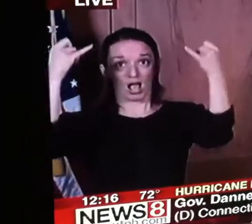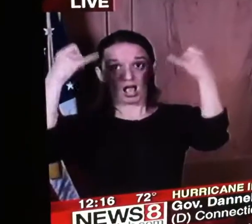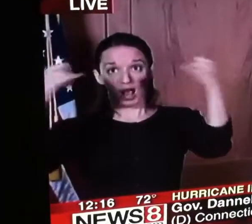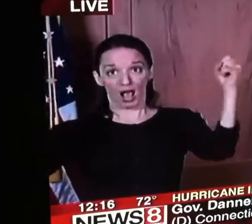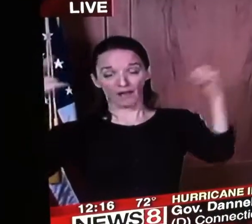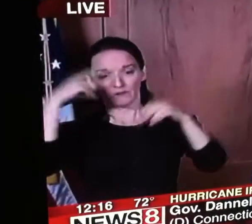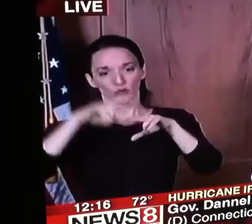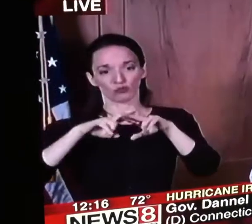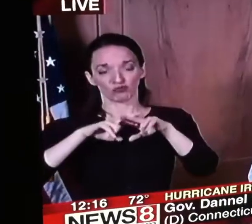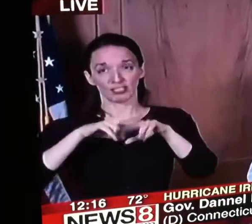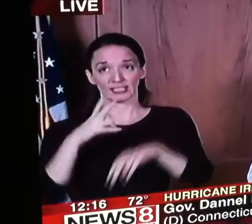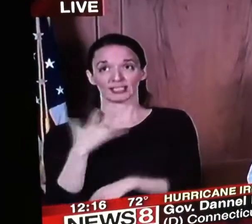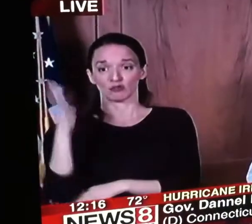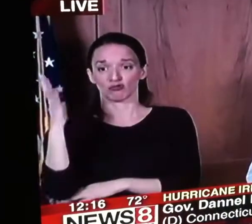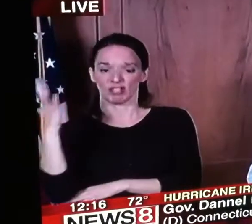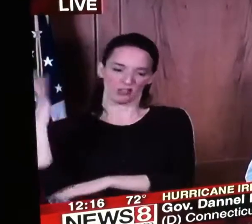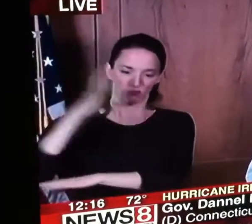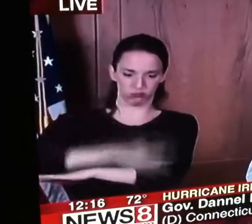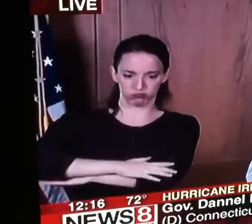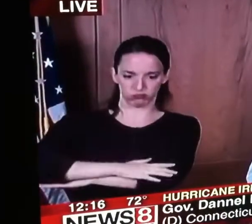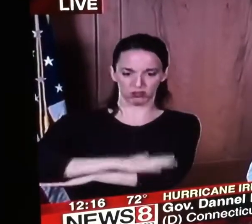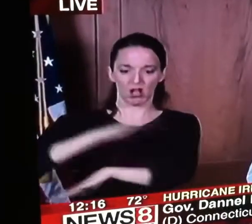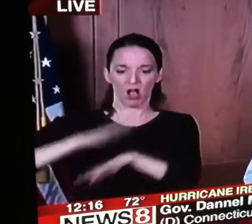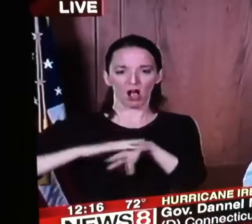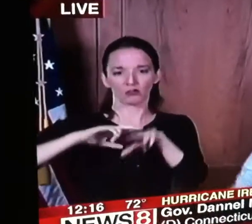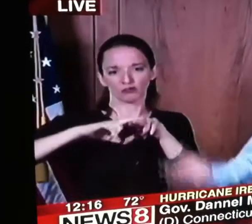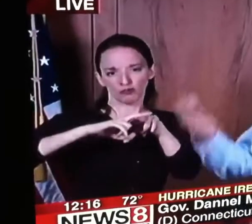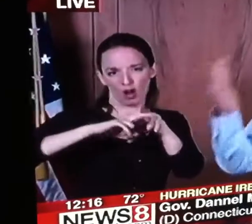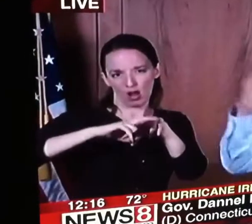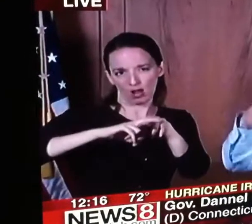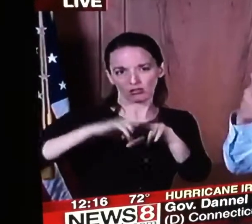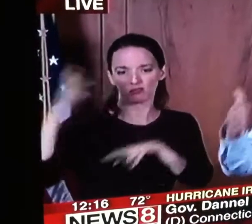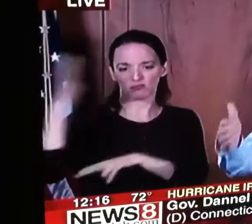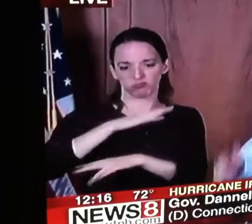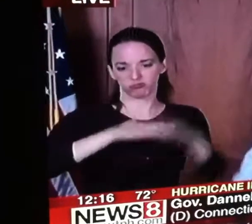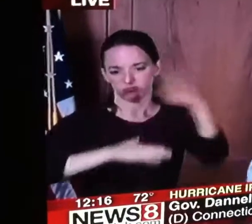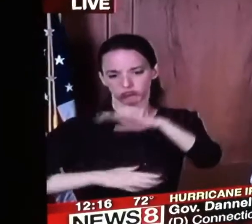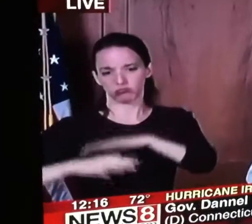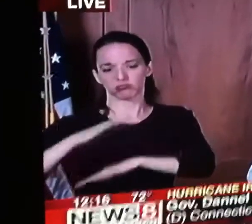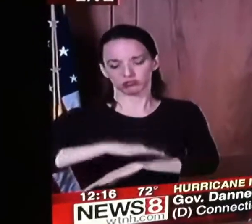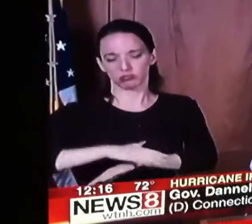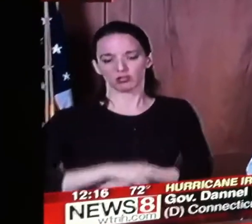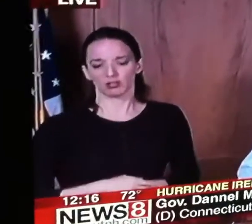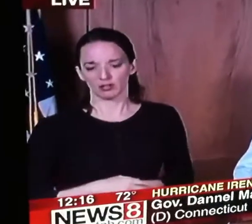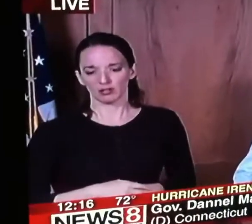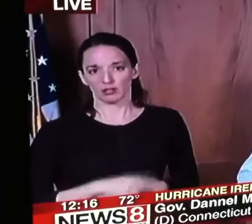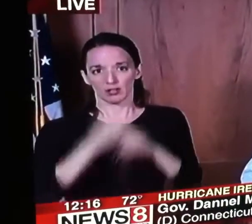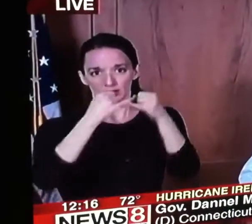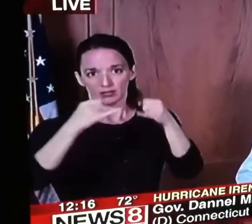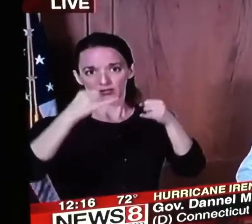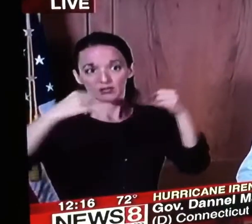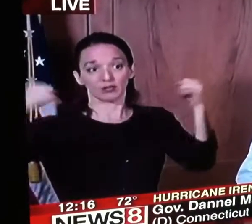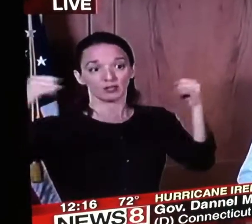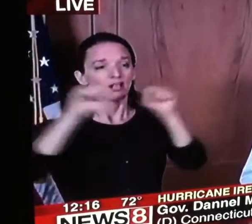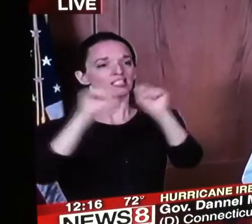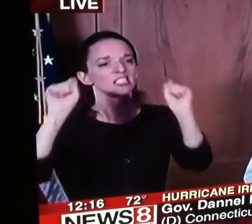oh i see tree extensive tree damage over the over the tracks which would have brought down uh catenary systems